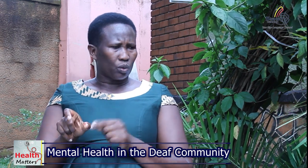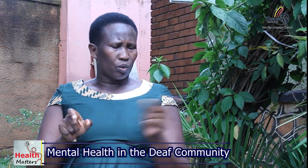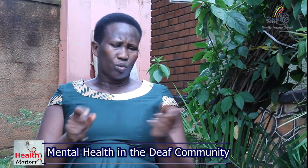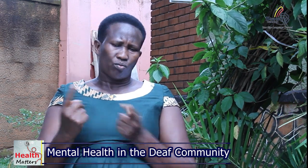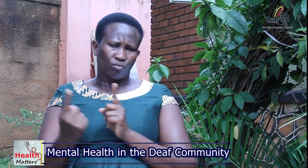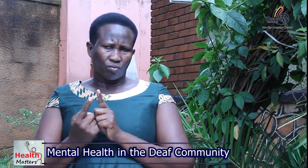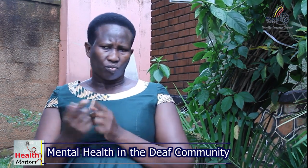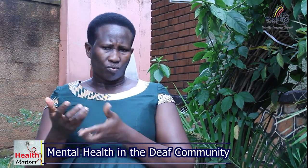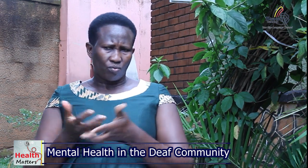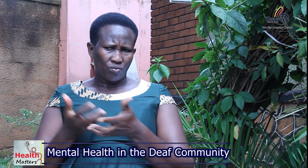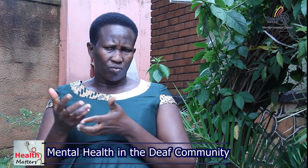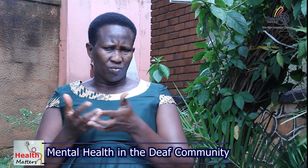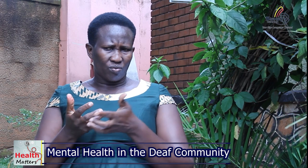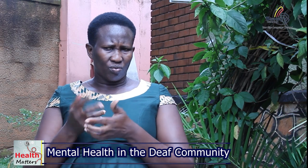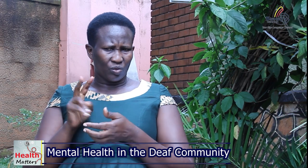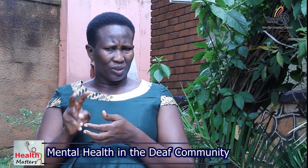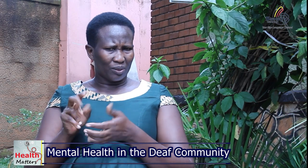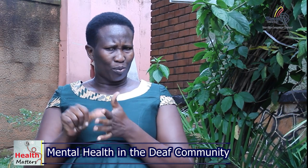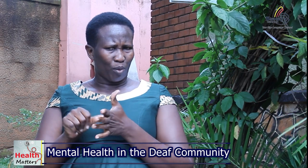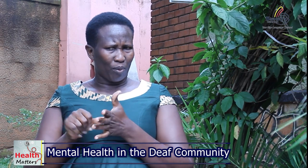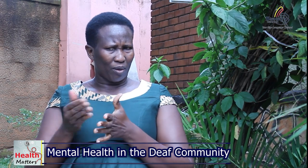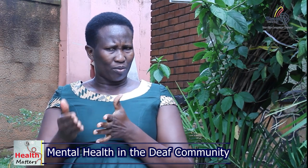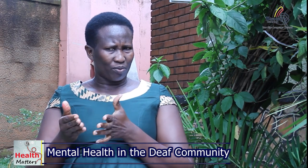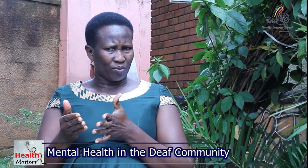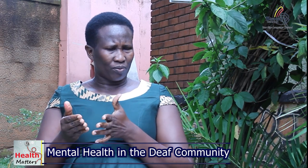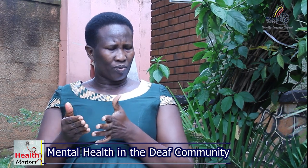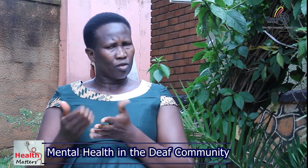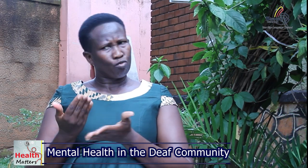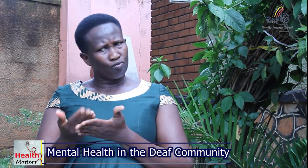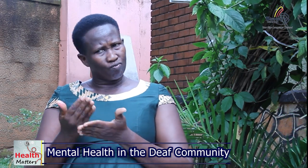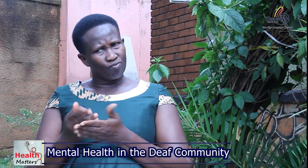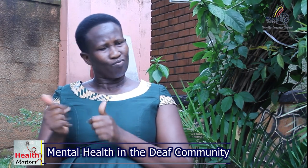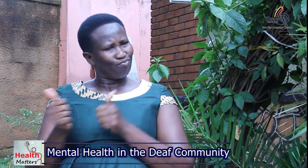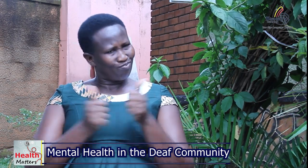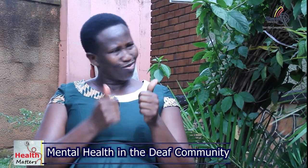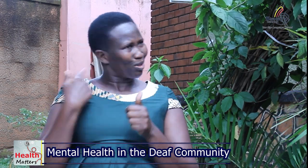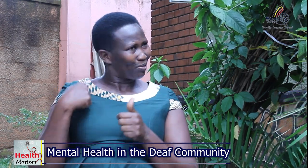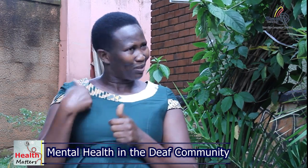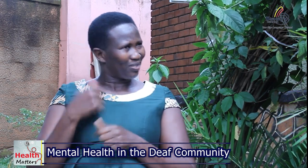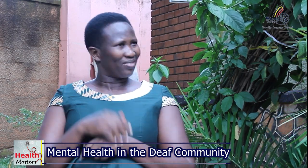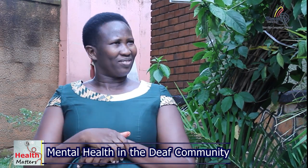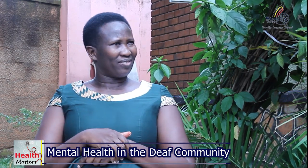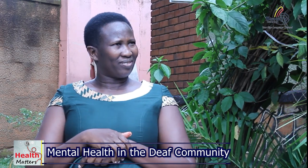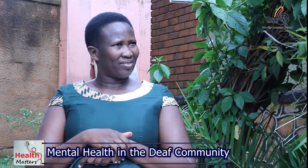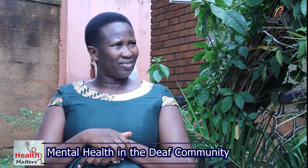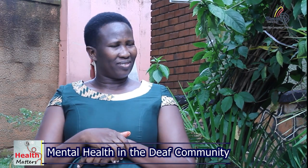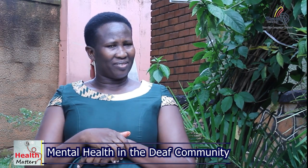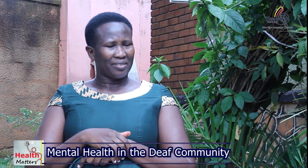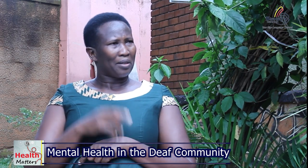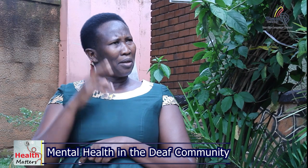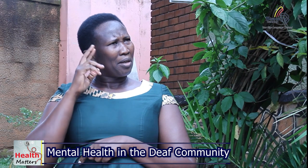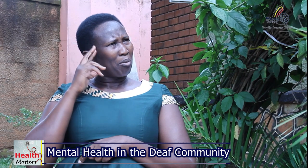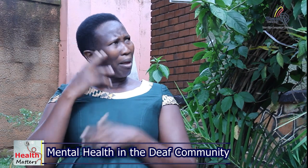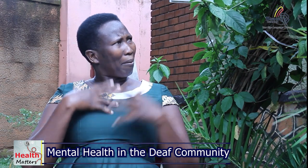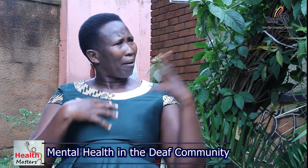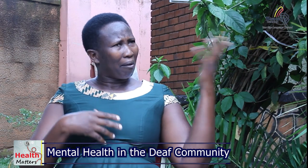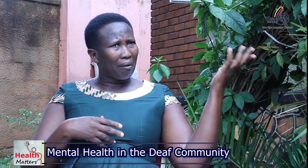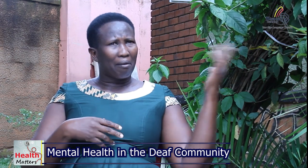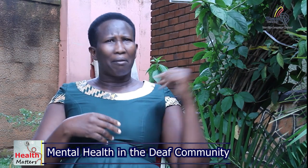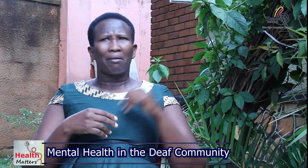referrals to identify these people that if you have gotten a problem that can we move with this person